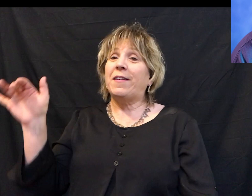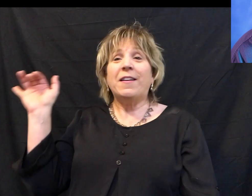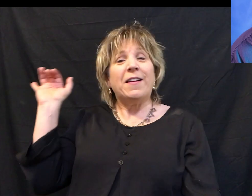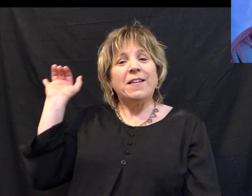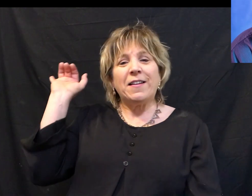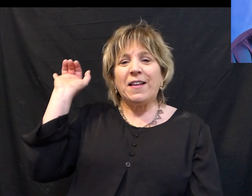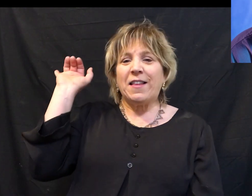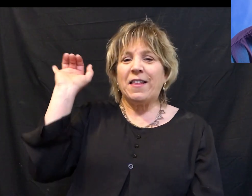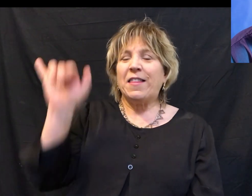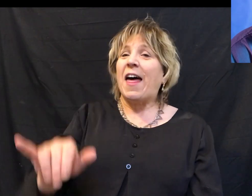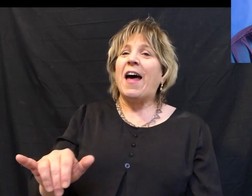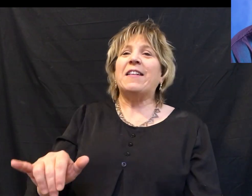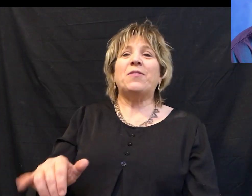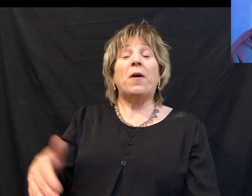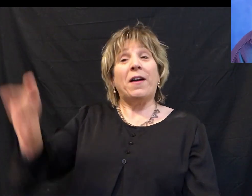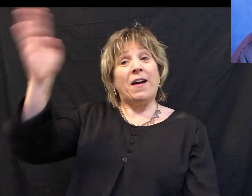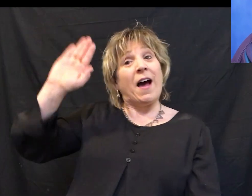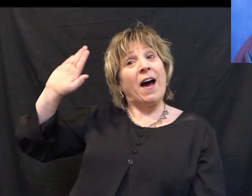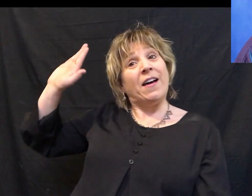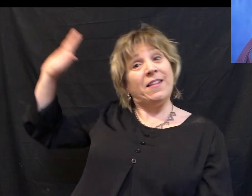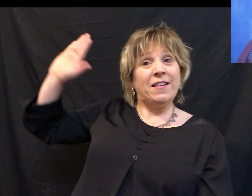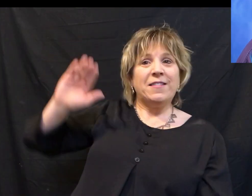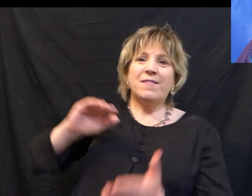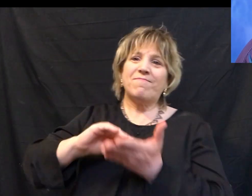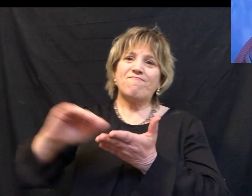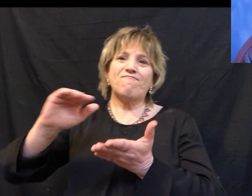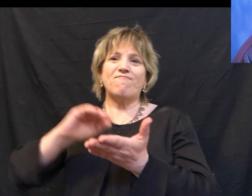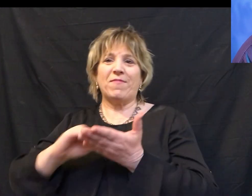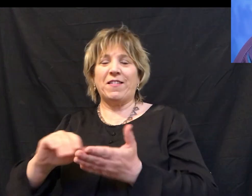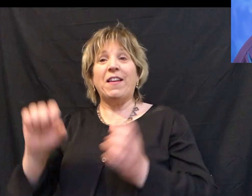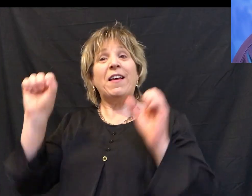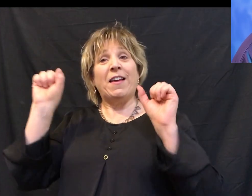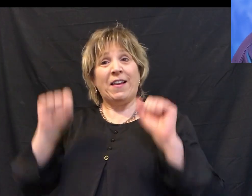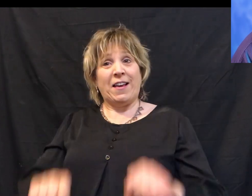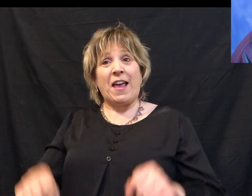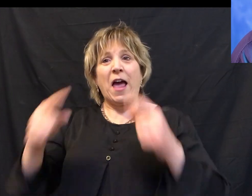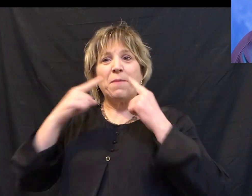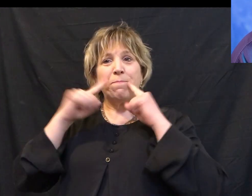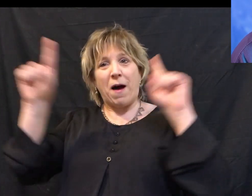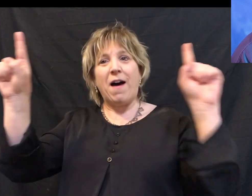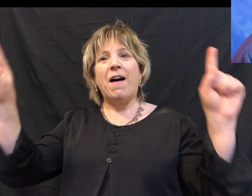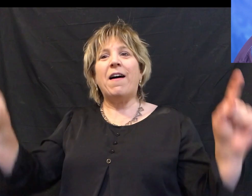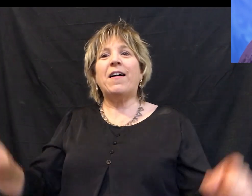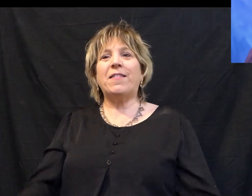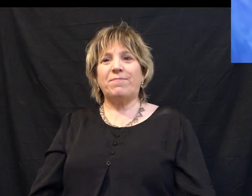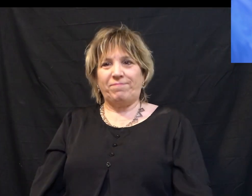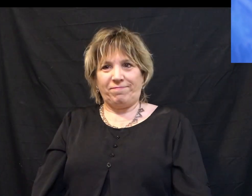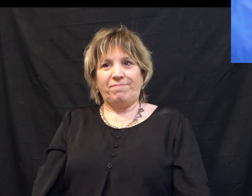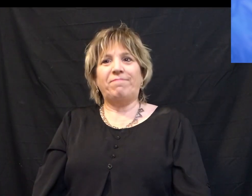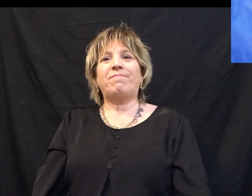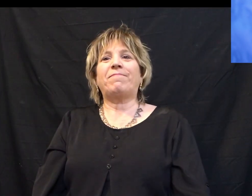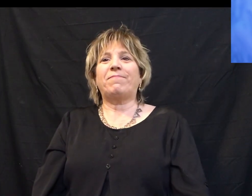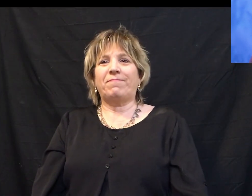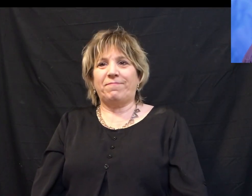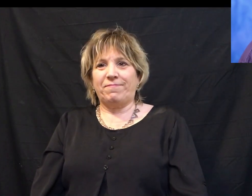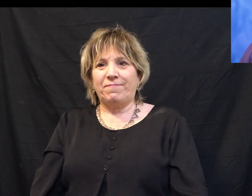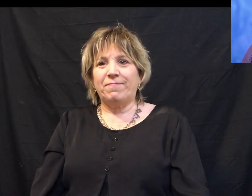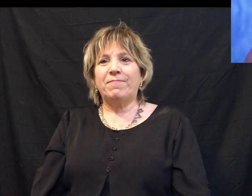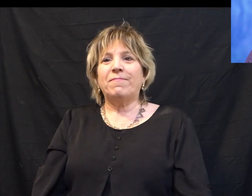mercy of God can do. Now I'm